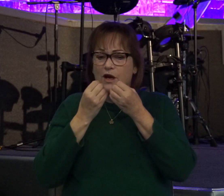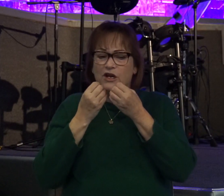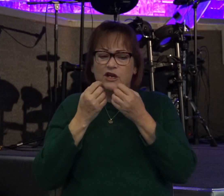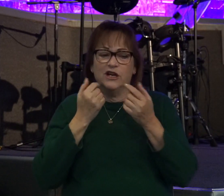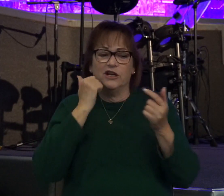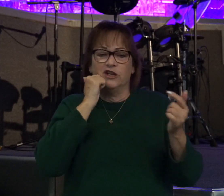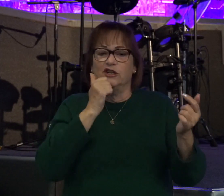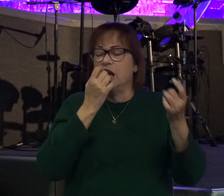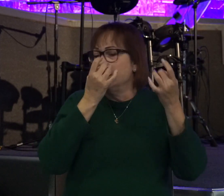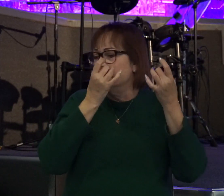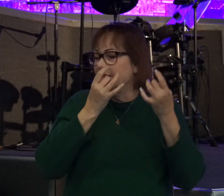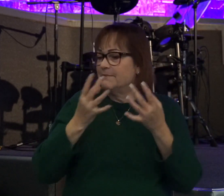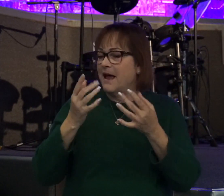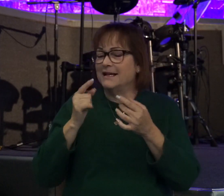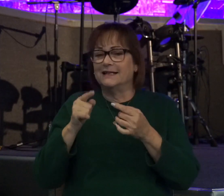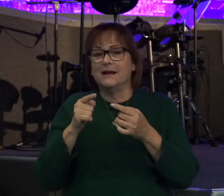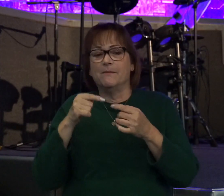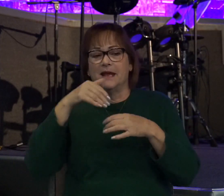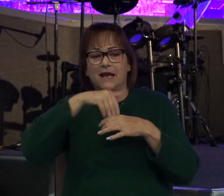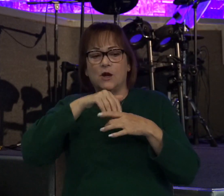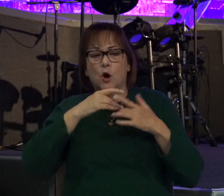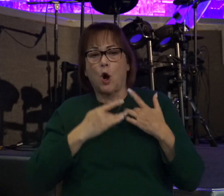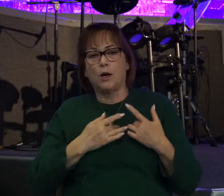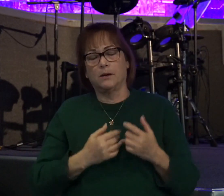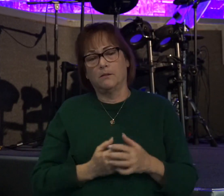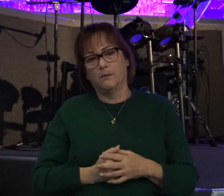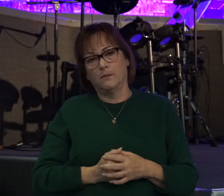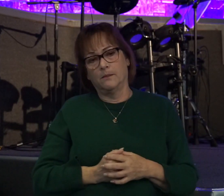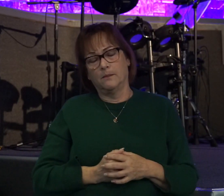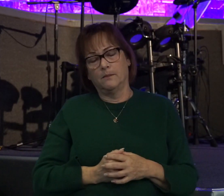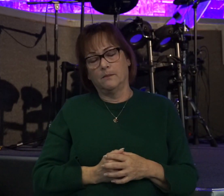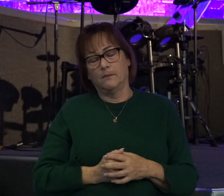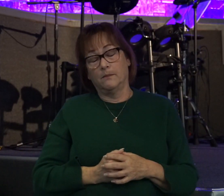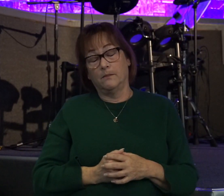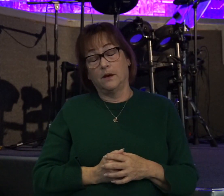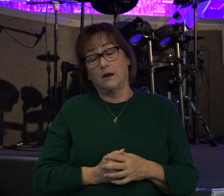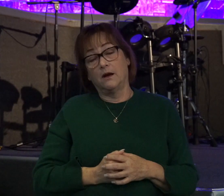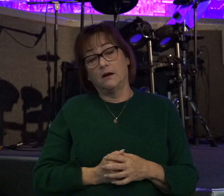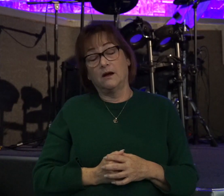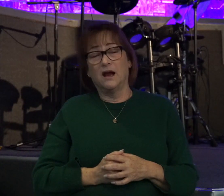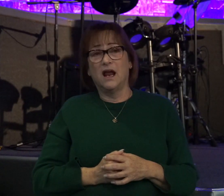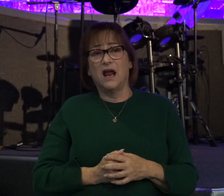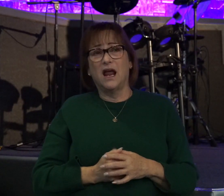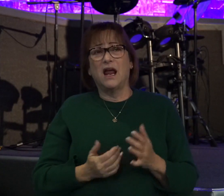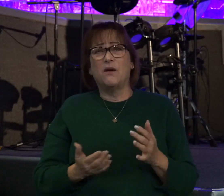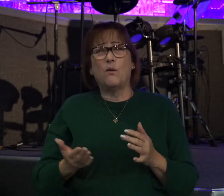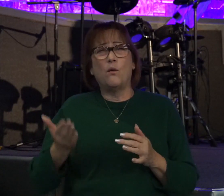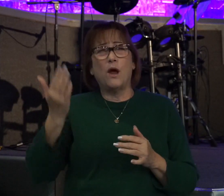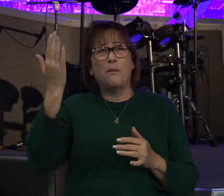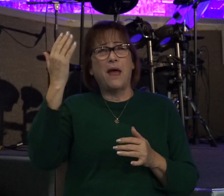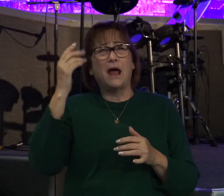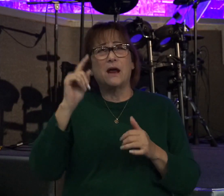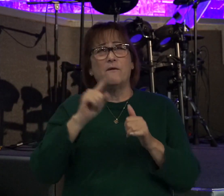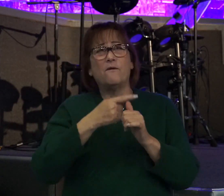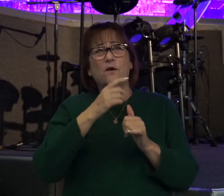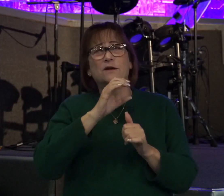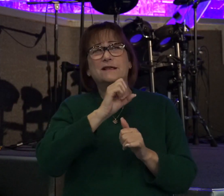him in her heart. It brought me back to way back in 1 Samuel when Saul